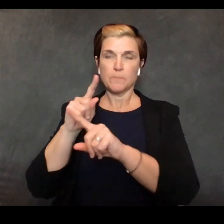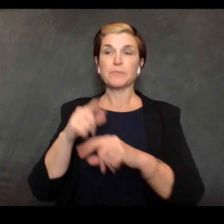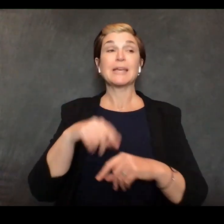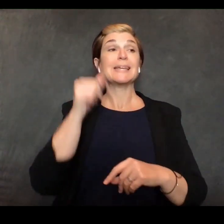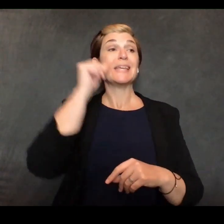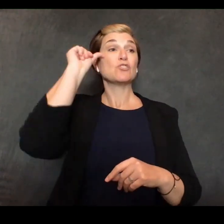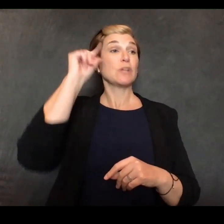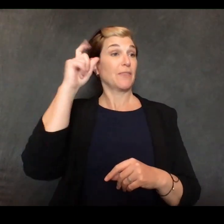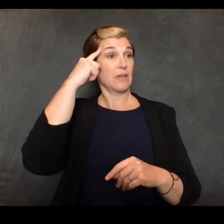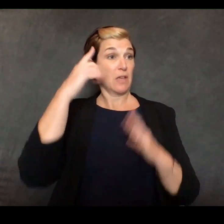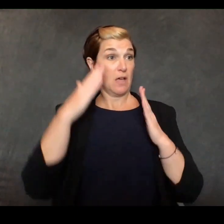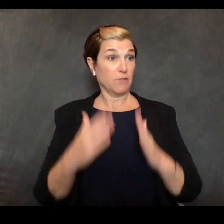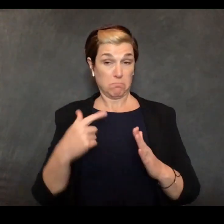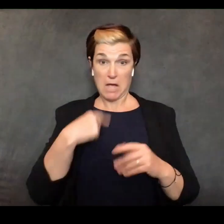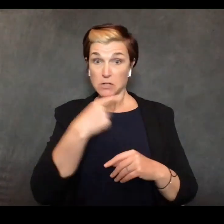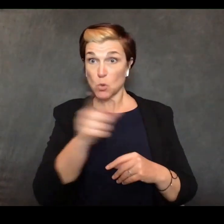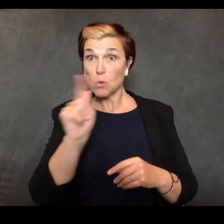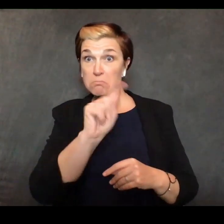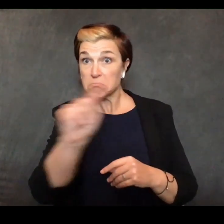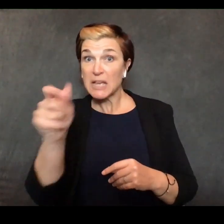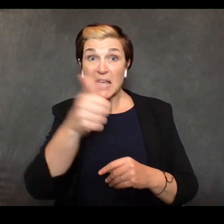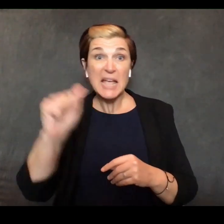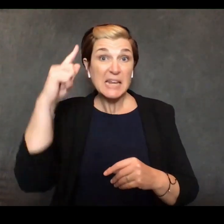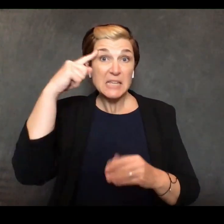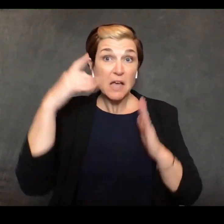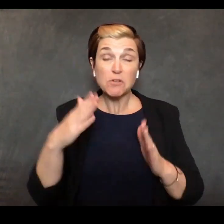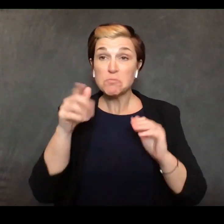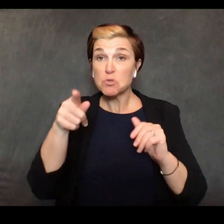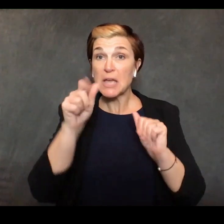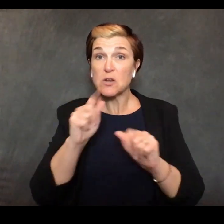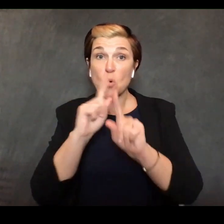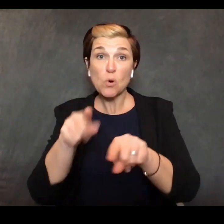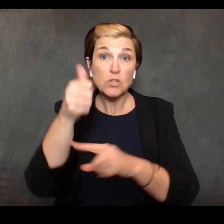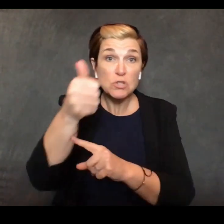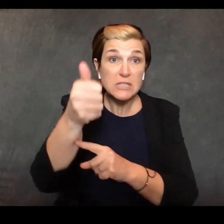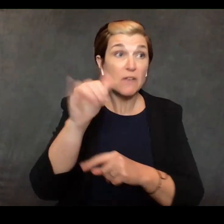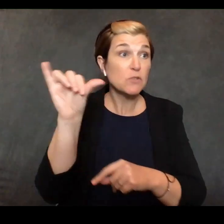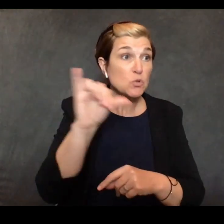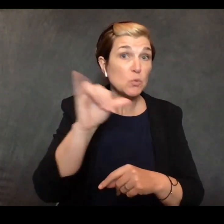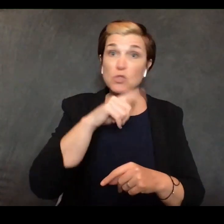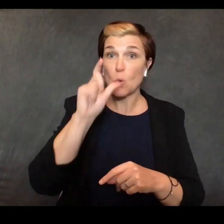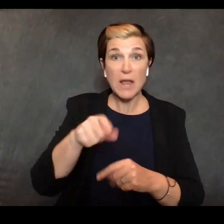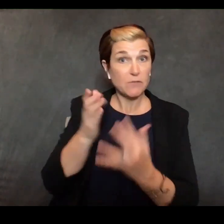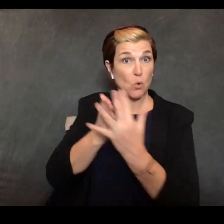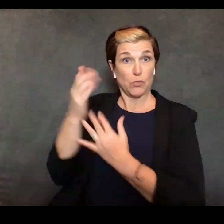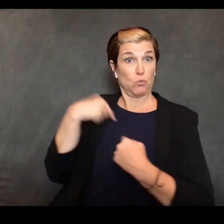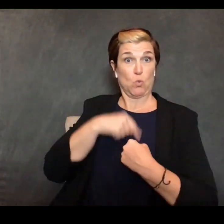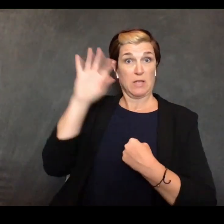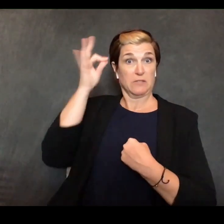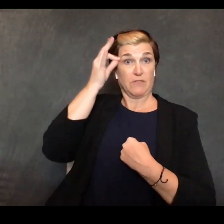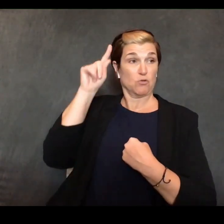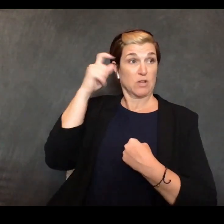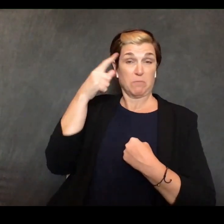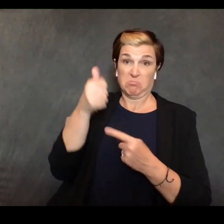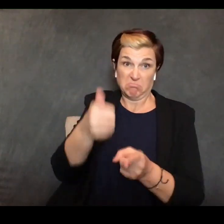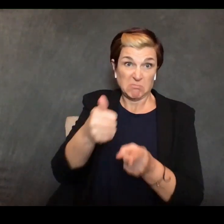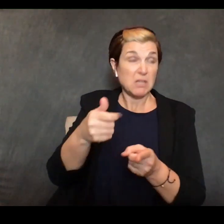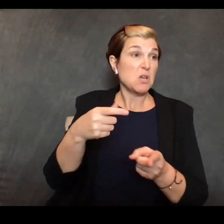want if they feel they can do it faster than going through the federal government now we've knocked out all of the bureaucracy it's very direct but it's still